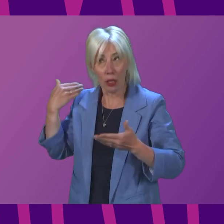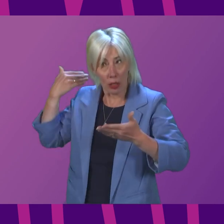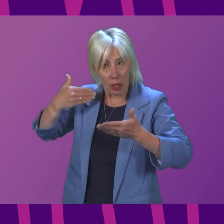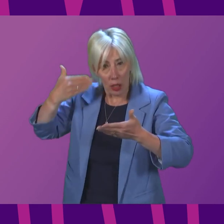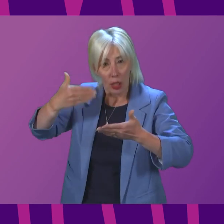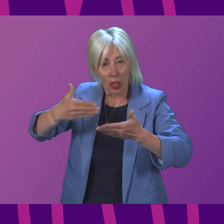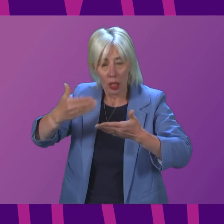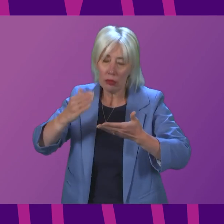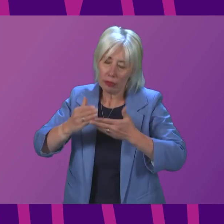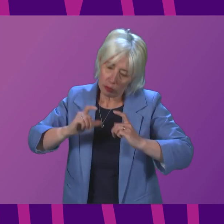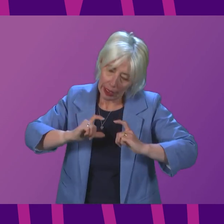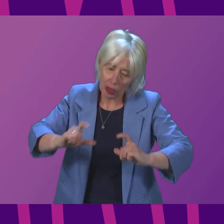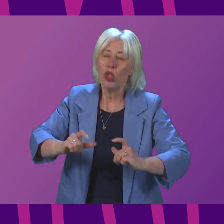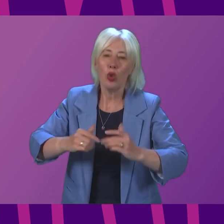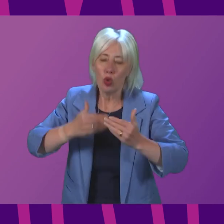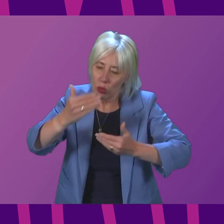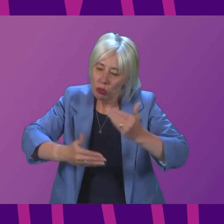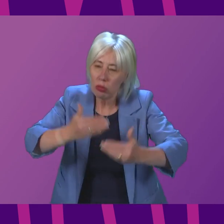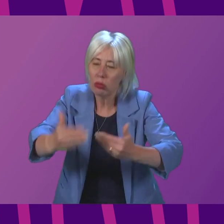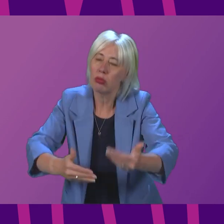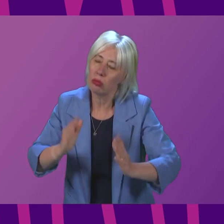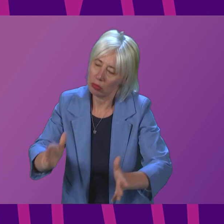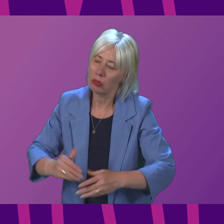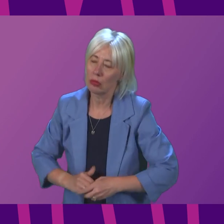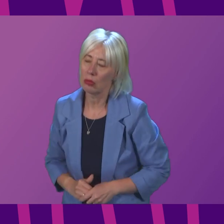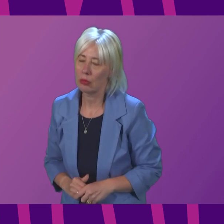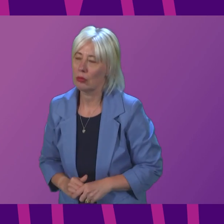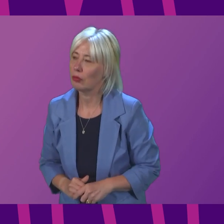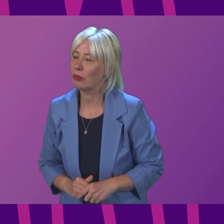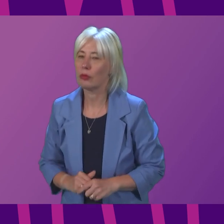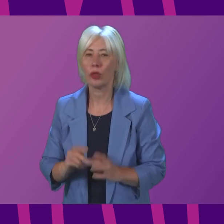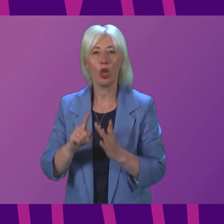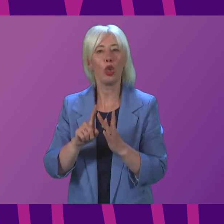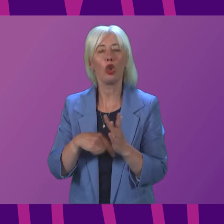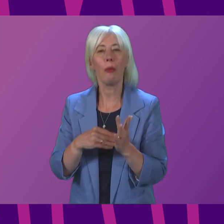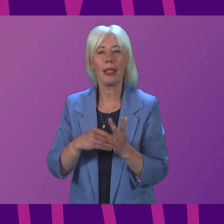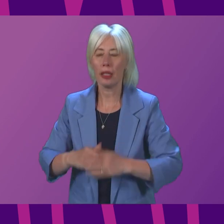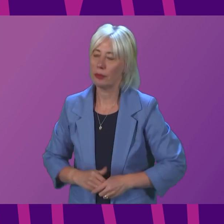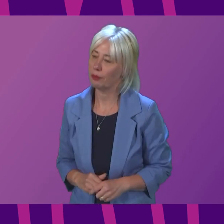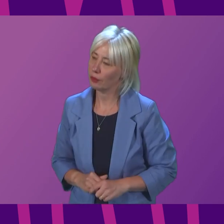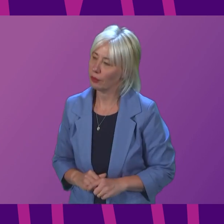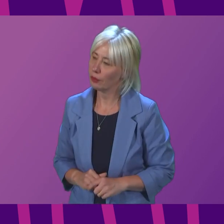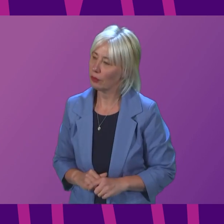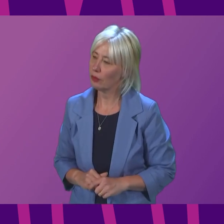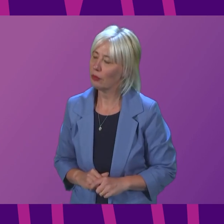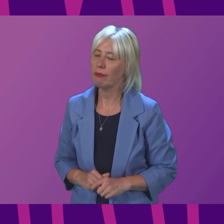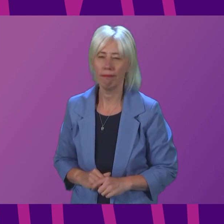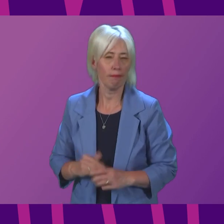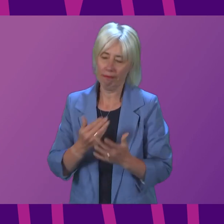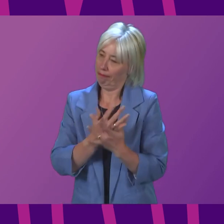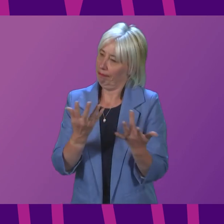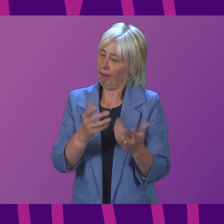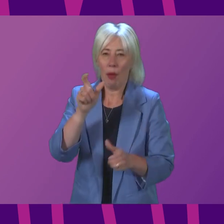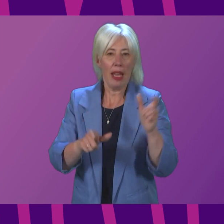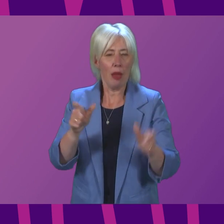will try to continue to do that at every step yet to come. John Mason to be followed by Tess White. I think many people, including